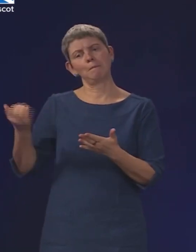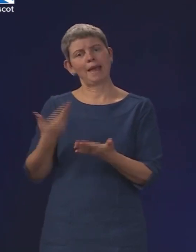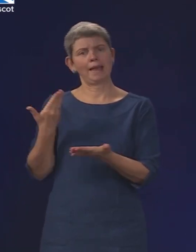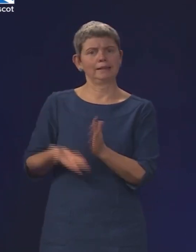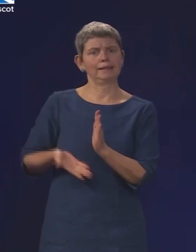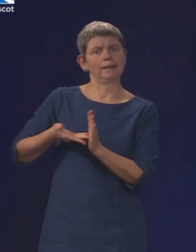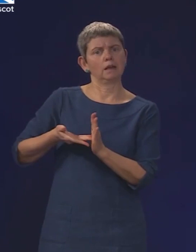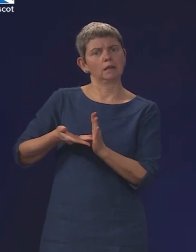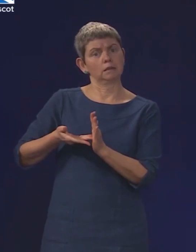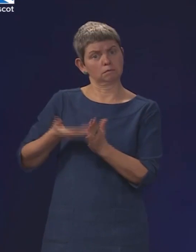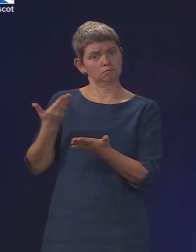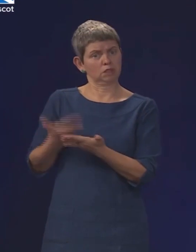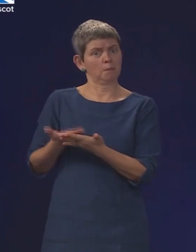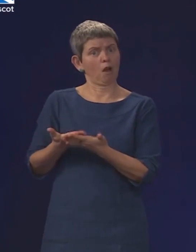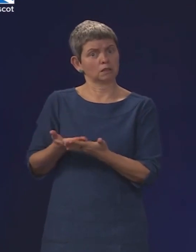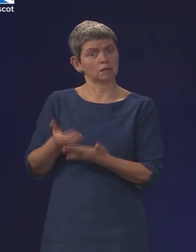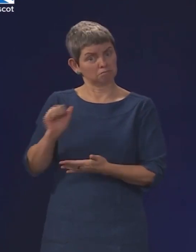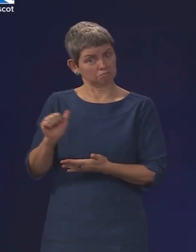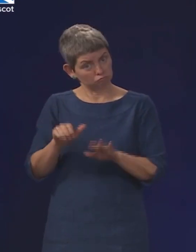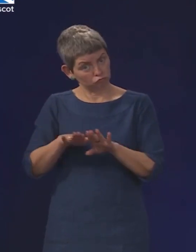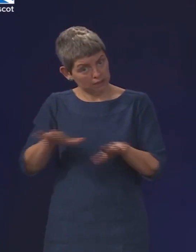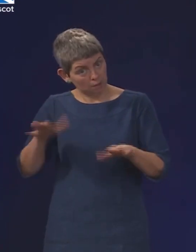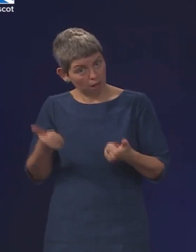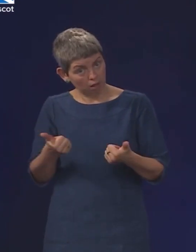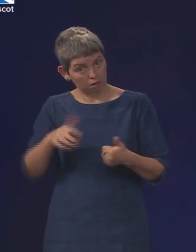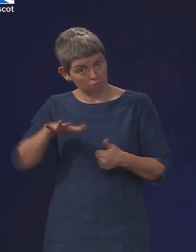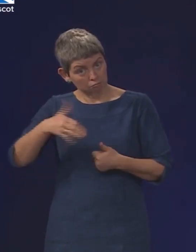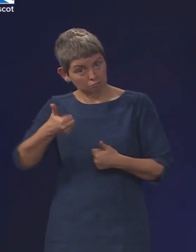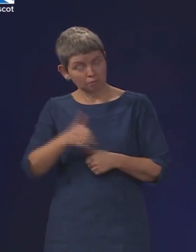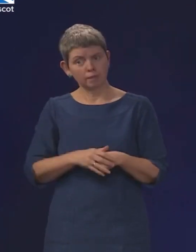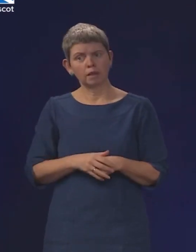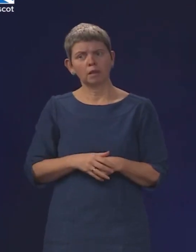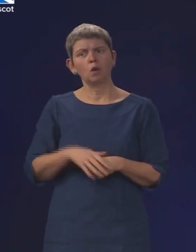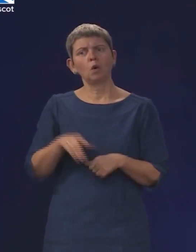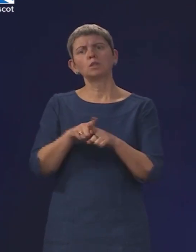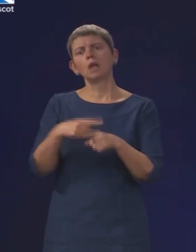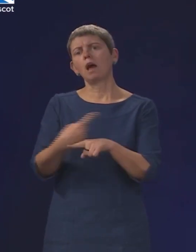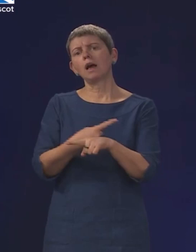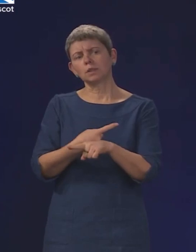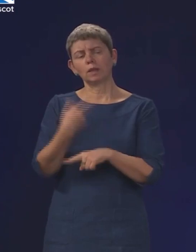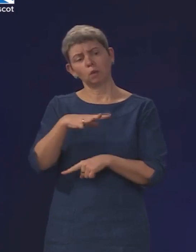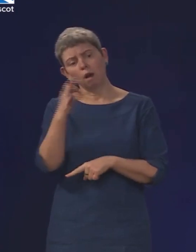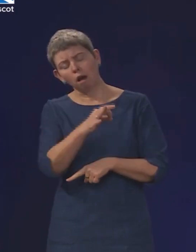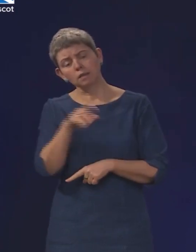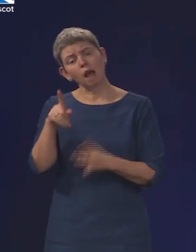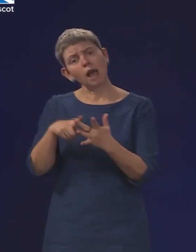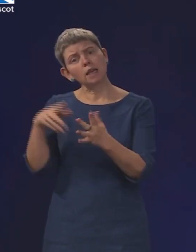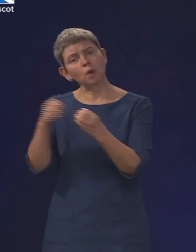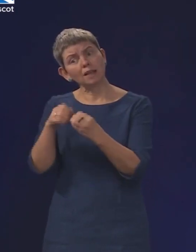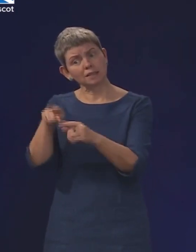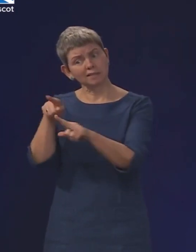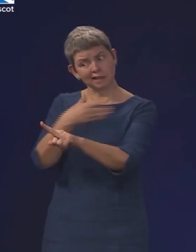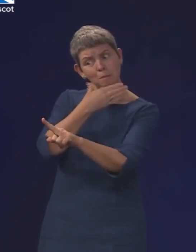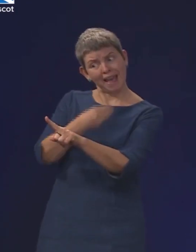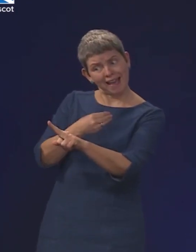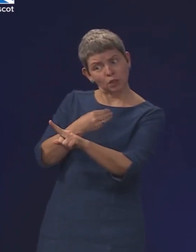Secondly, on the gender reform, last week you were asked if Ayla Bryson was a man or a woman and you said you do not have enough information